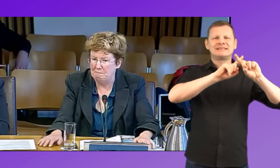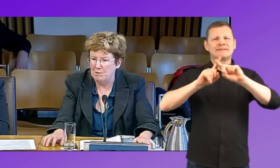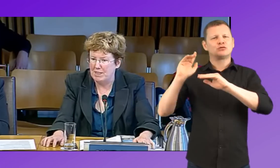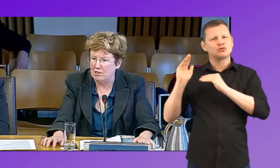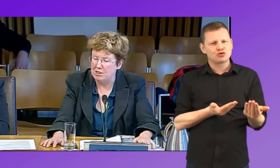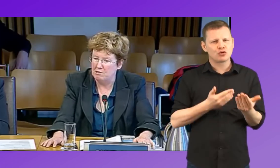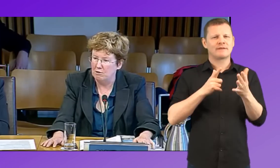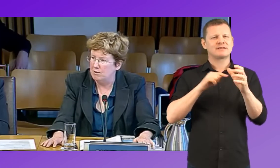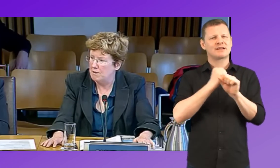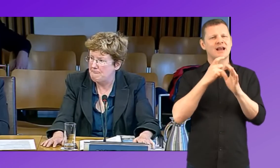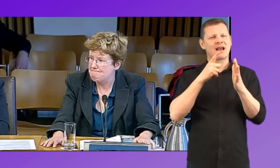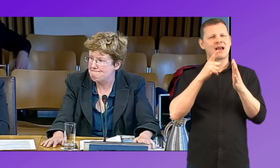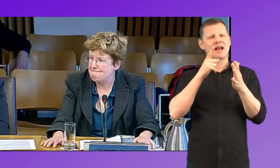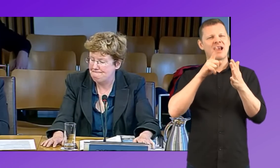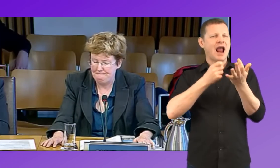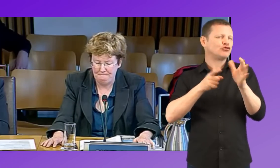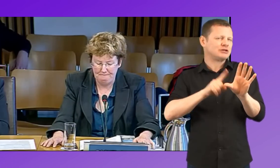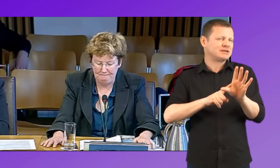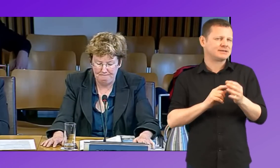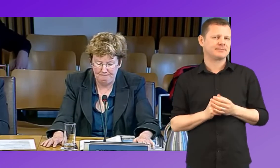multi-agency groups. Thank you. Audrey?